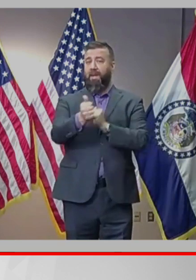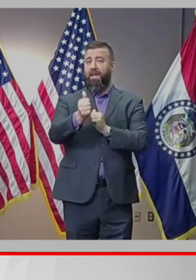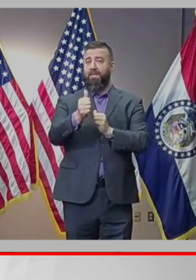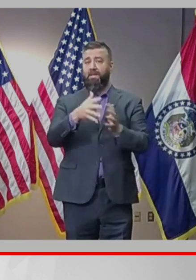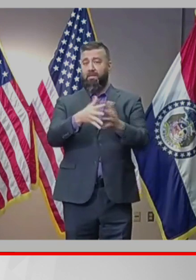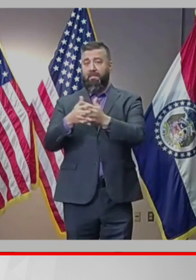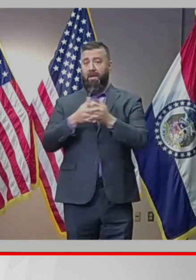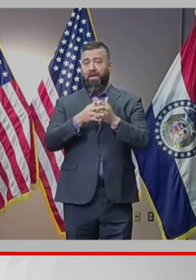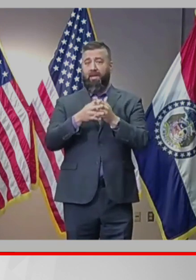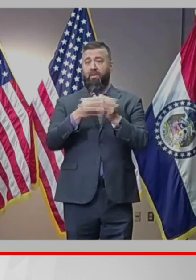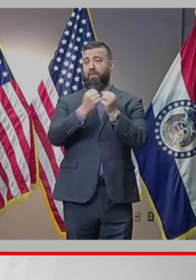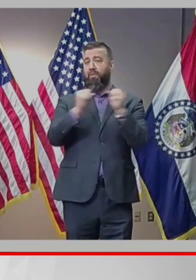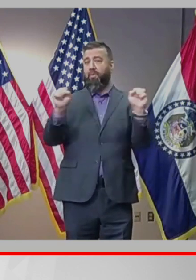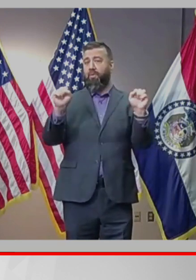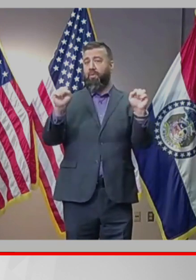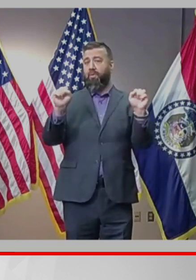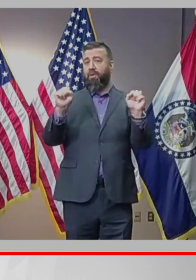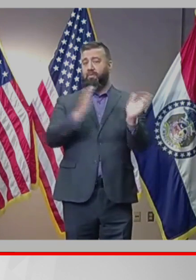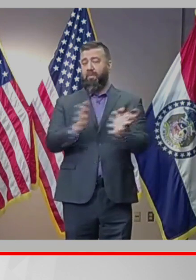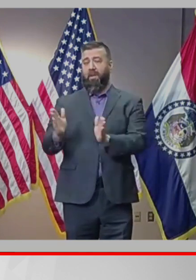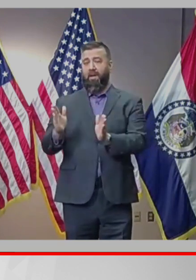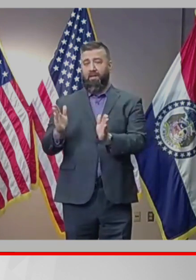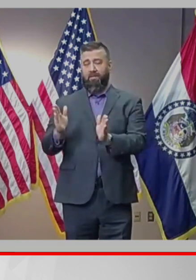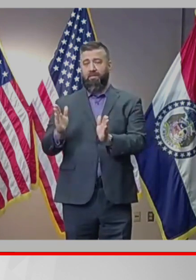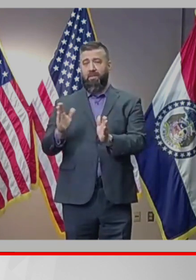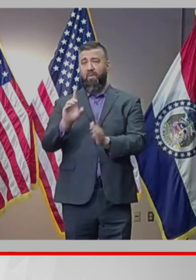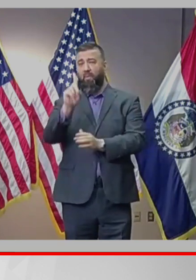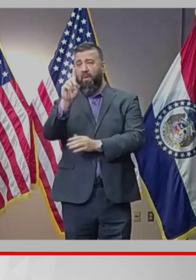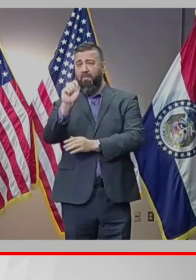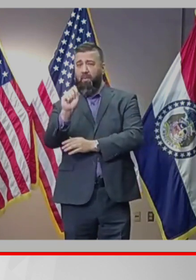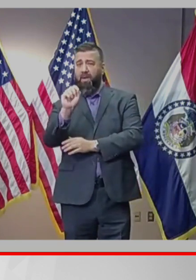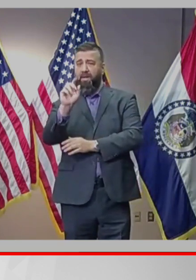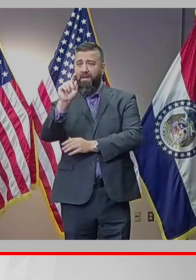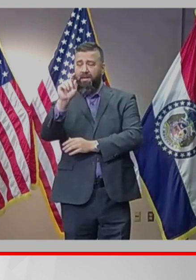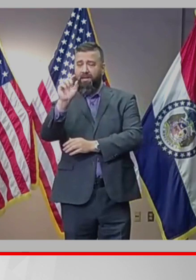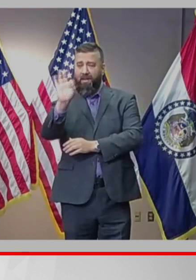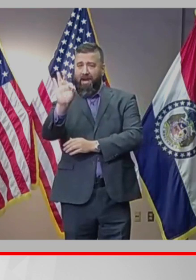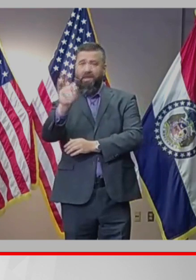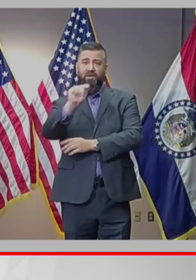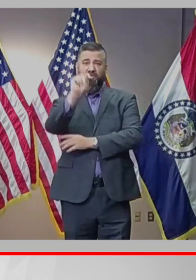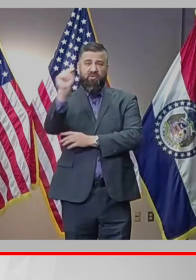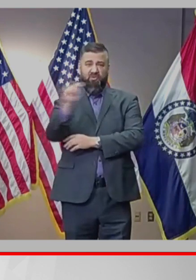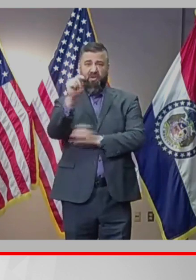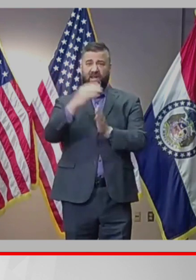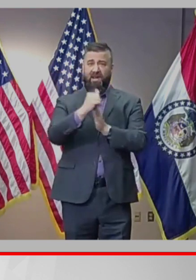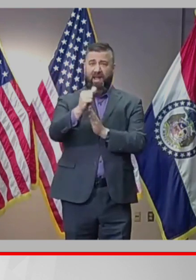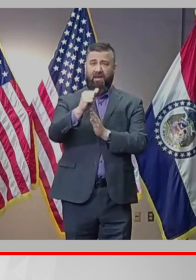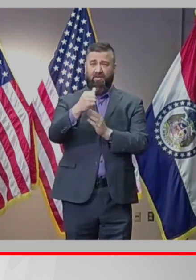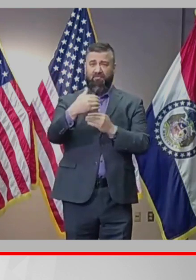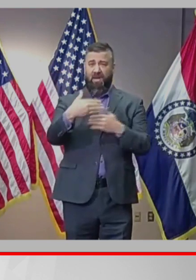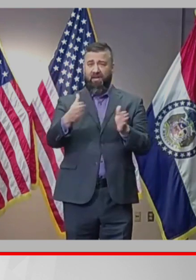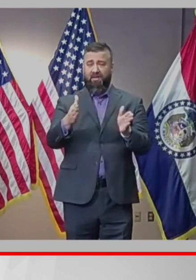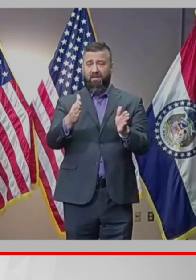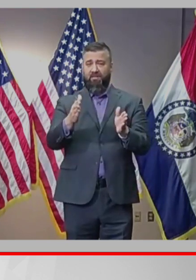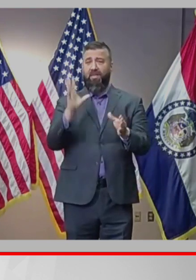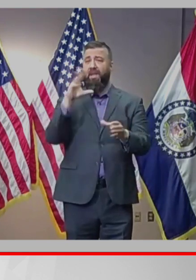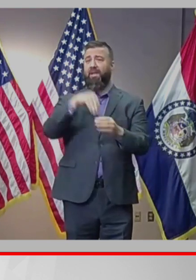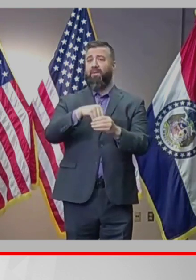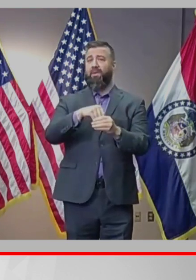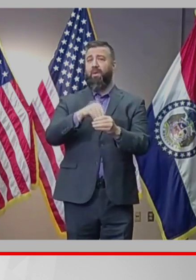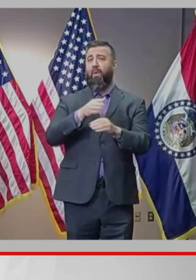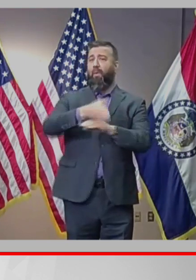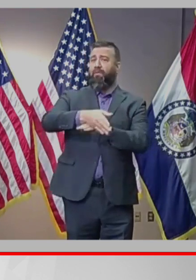Plan, a historic $1.9 trillion package that included over $700 million